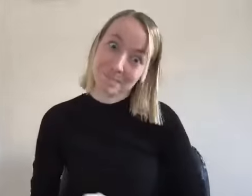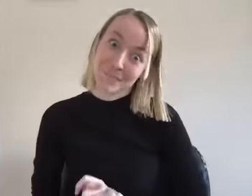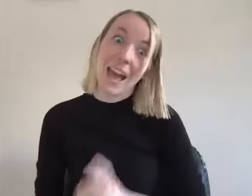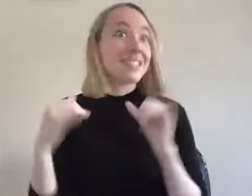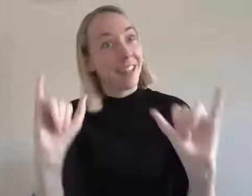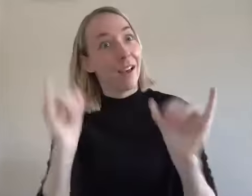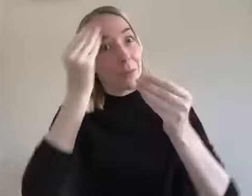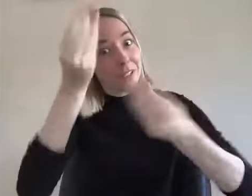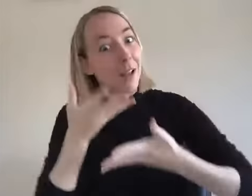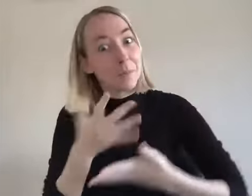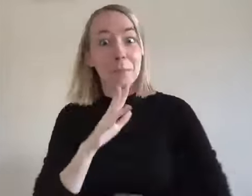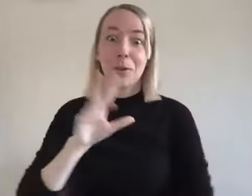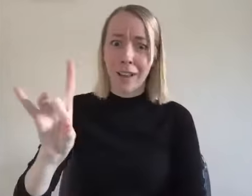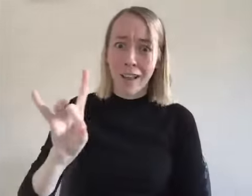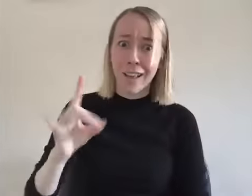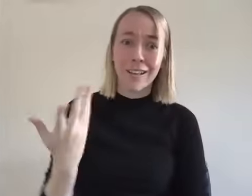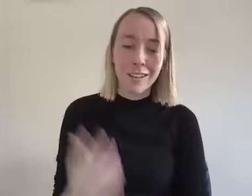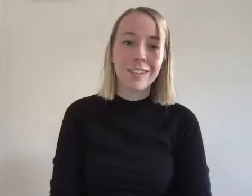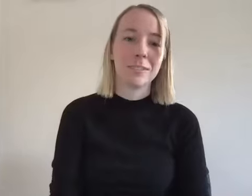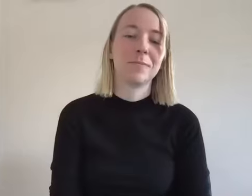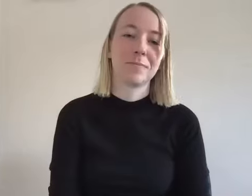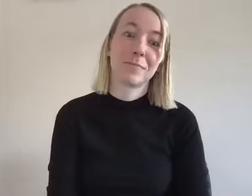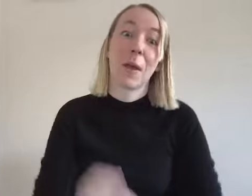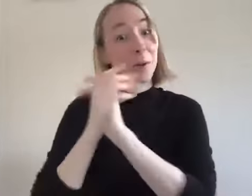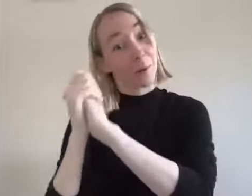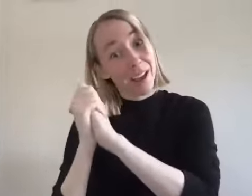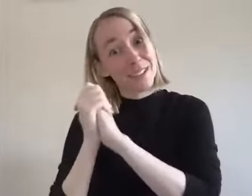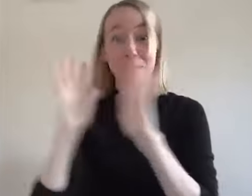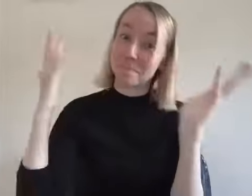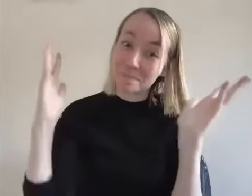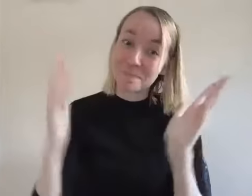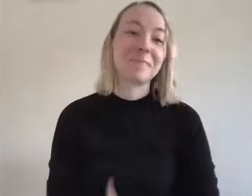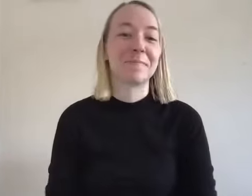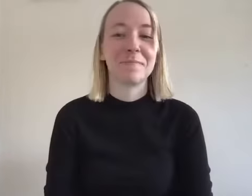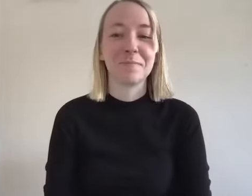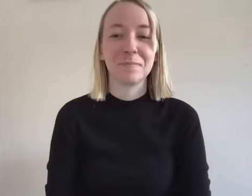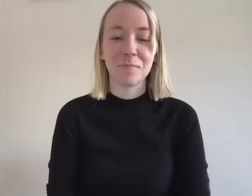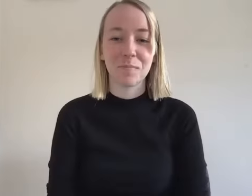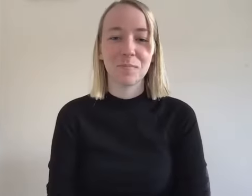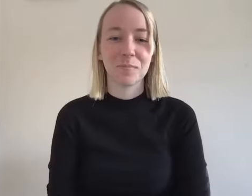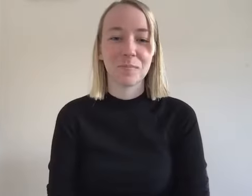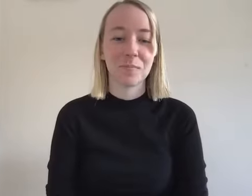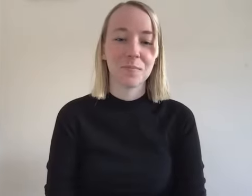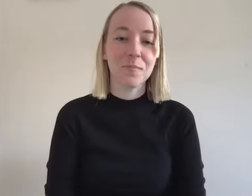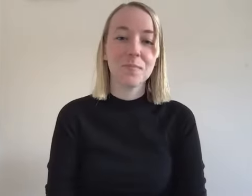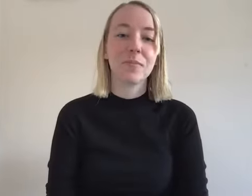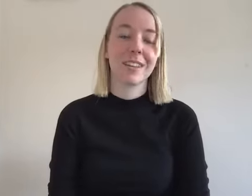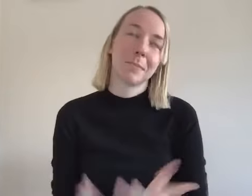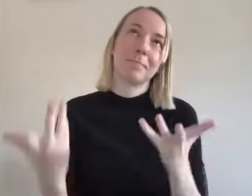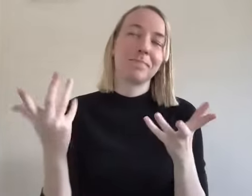nowhere now right like i'm still on my own island congratulations um but you know but